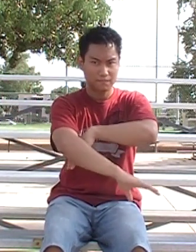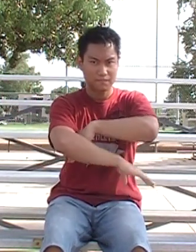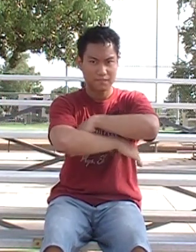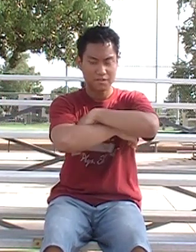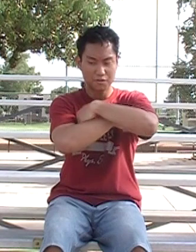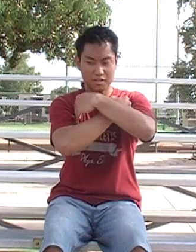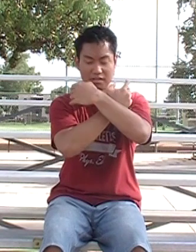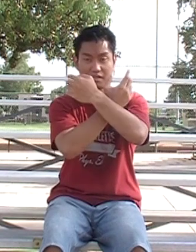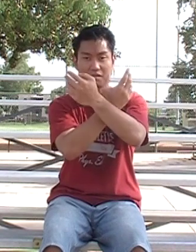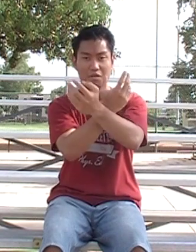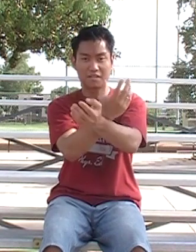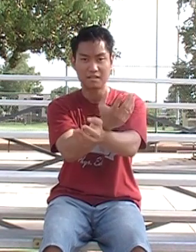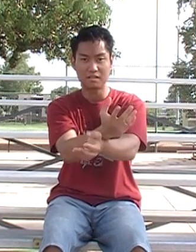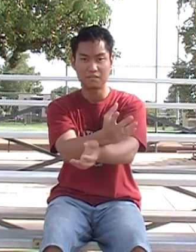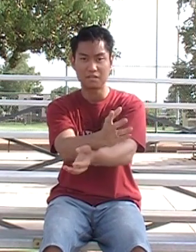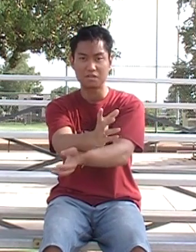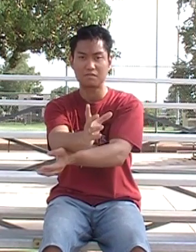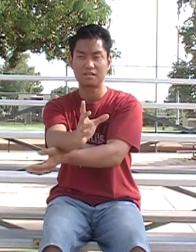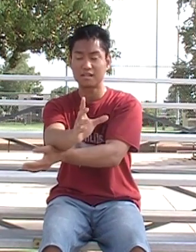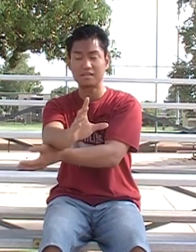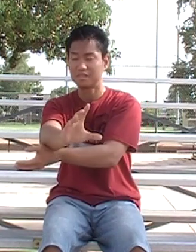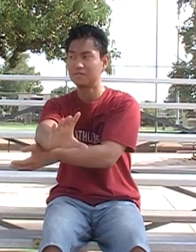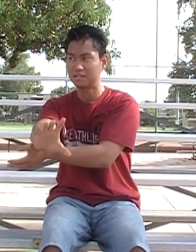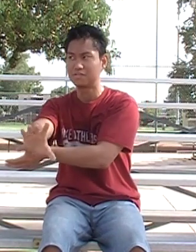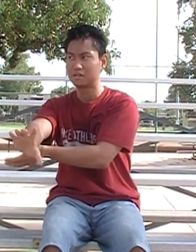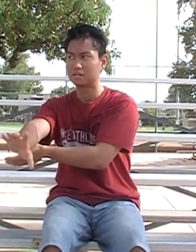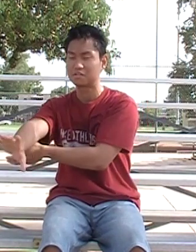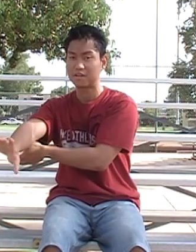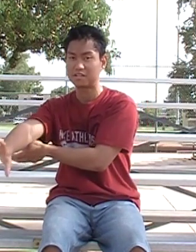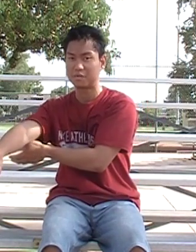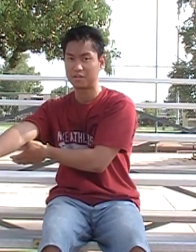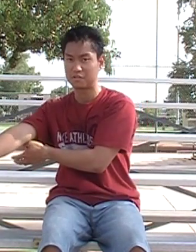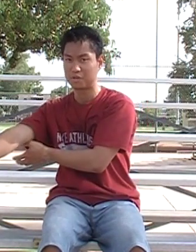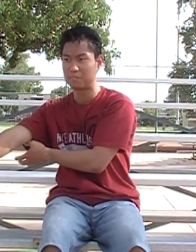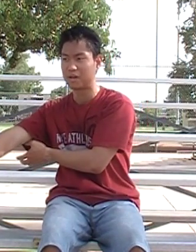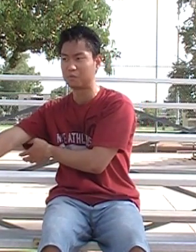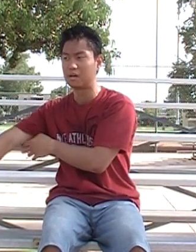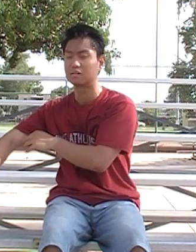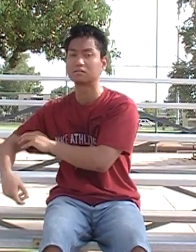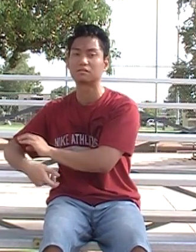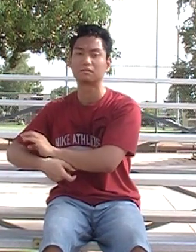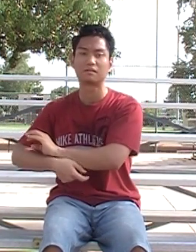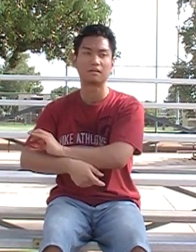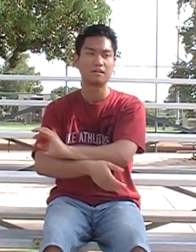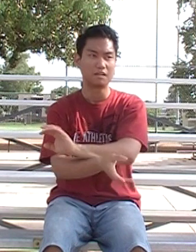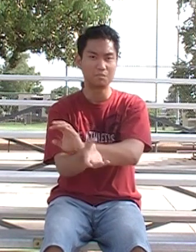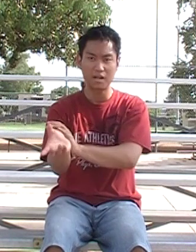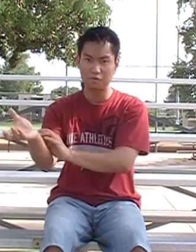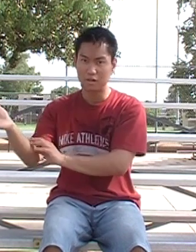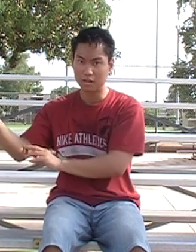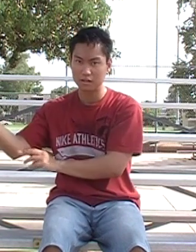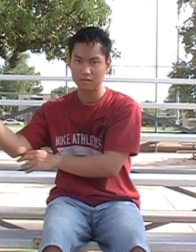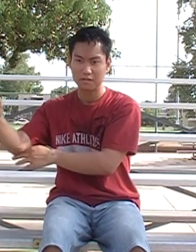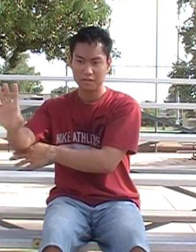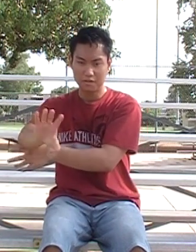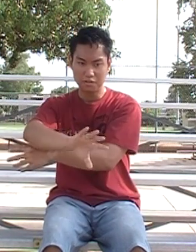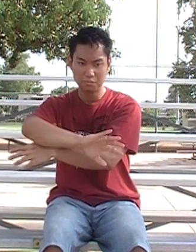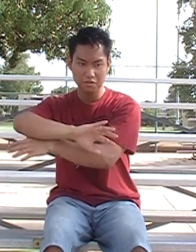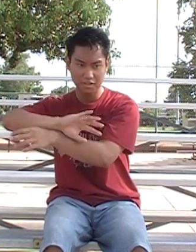So, this is a slow sensitivity drill, especially when you're doing Bagua. In Bagua, you'll mostly